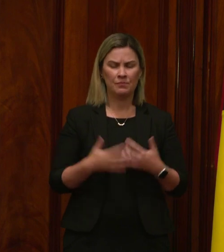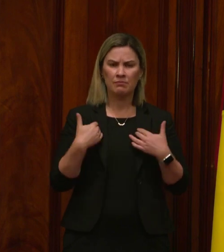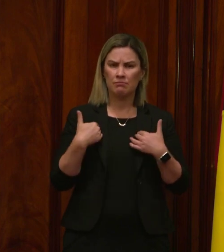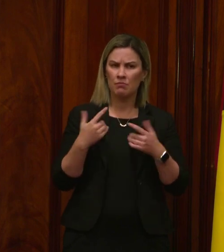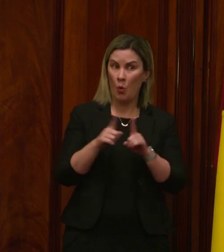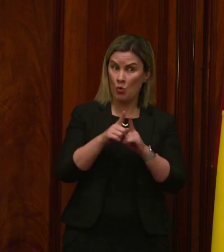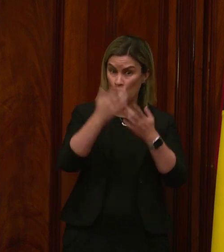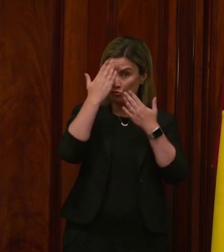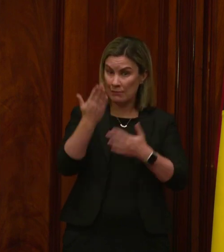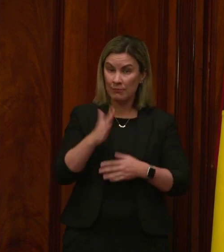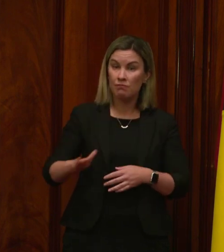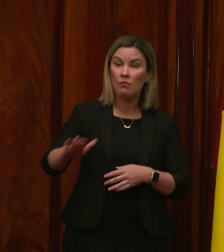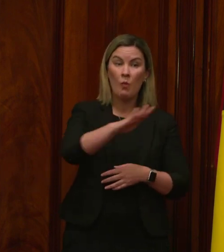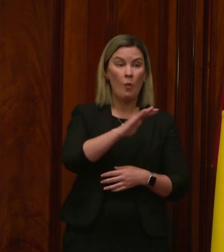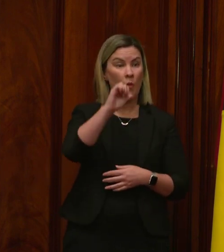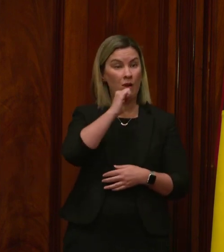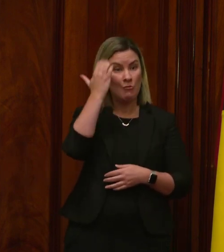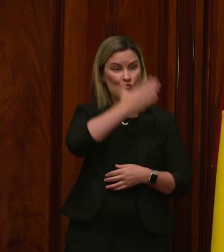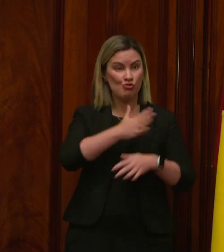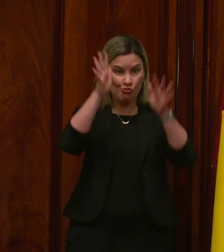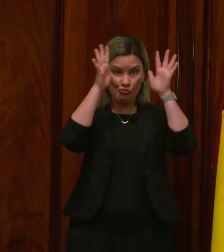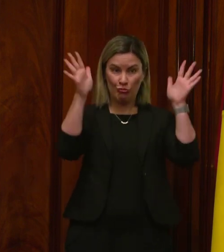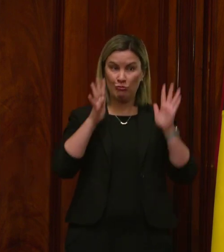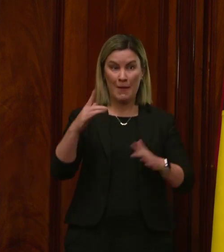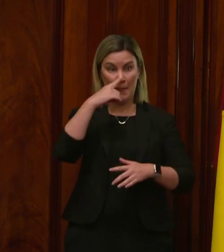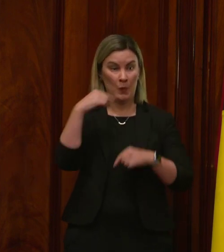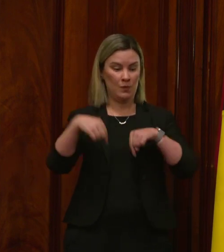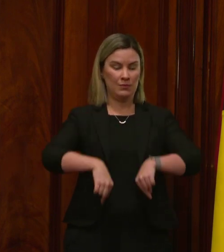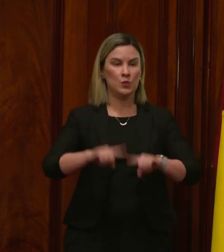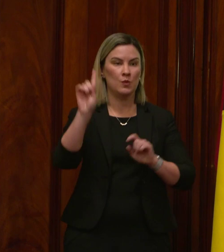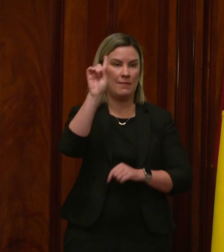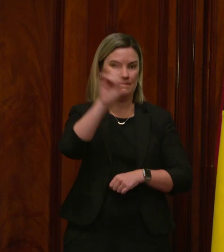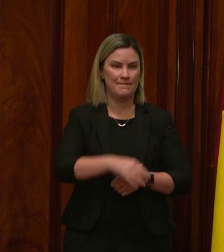extend this respect to all Aboriginal and Torres Strait people here today.